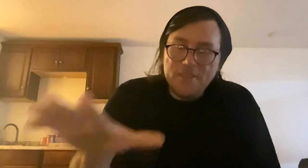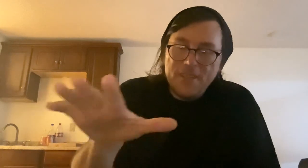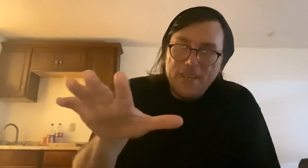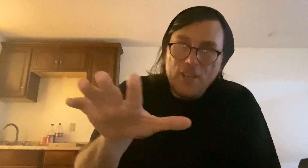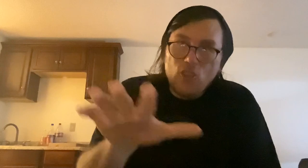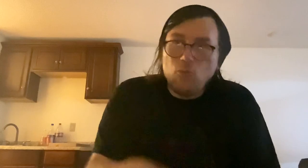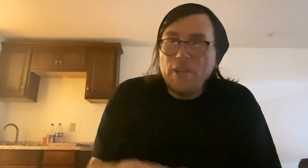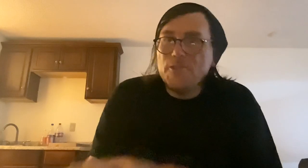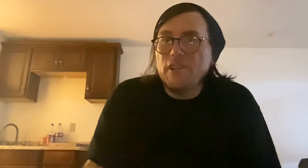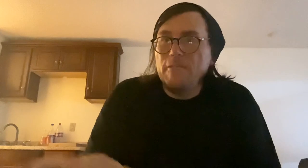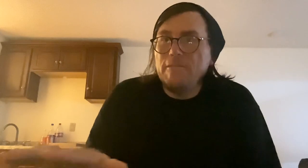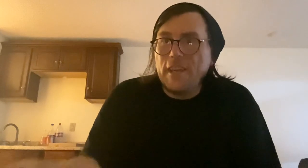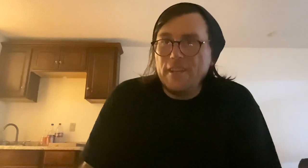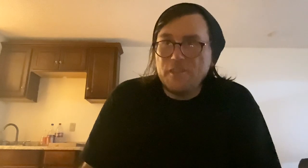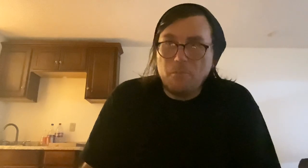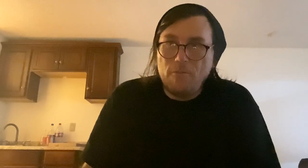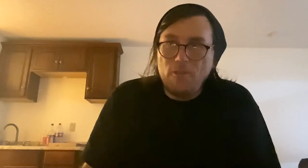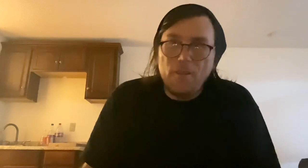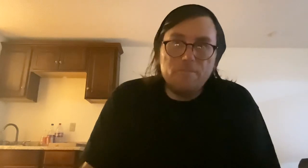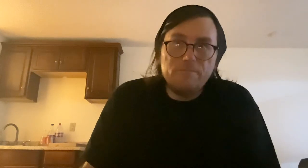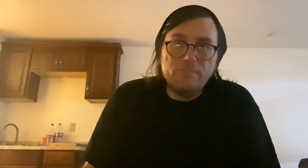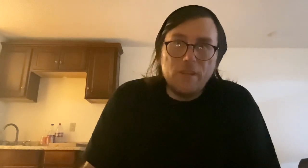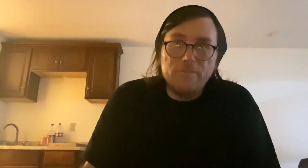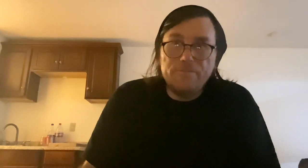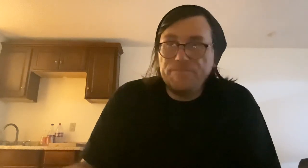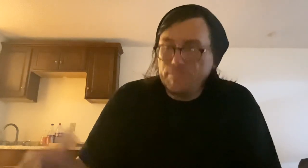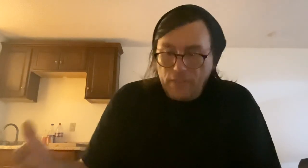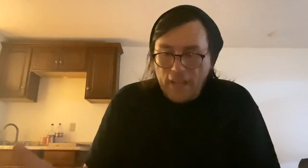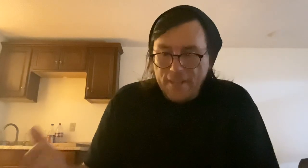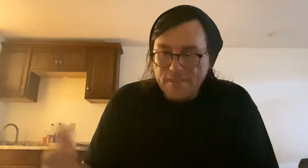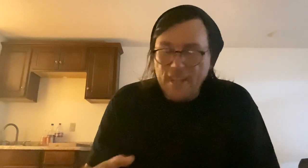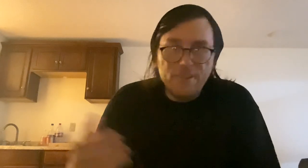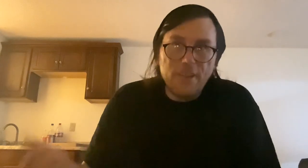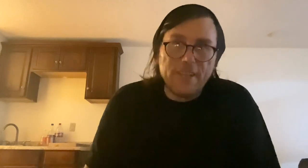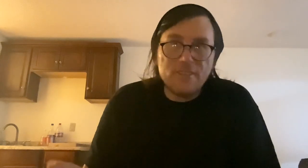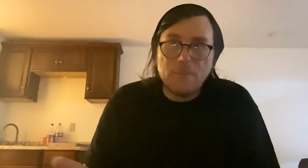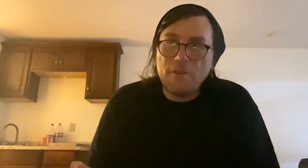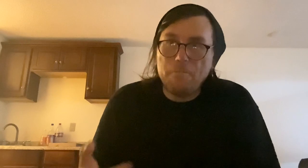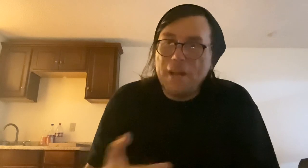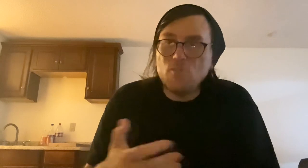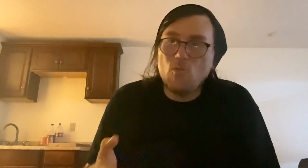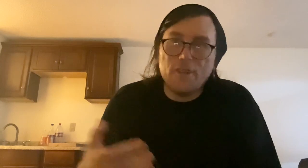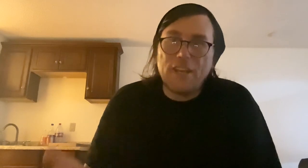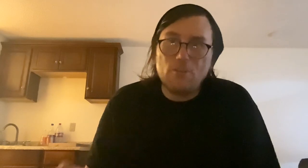create yourself as a portfolio, you know. Get, like, some of your best work that you